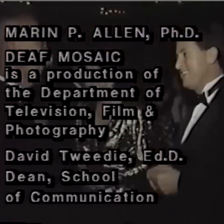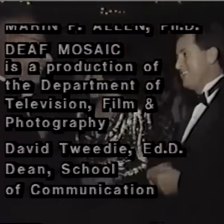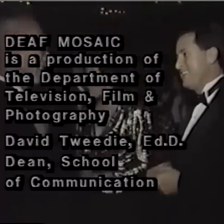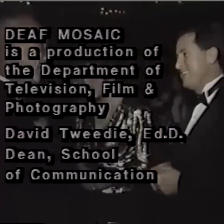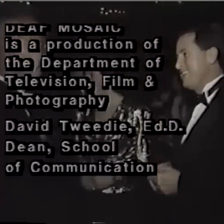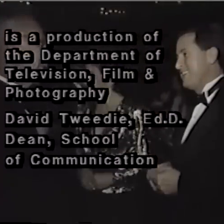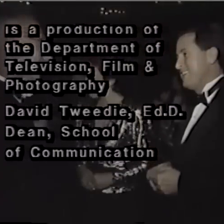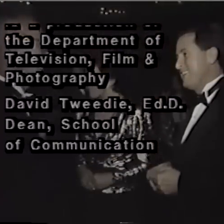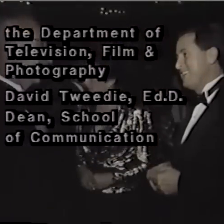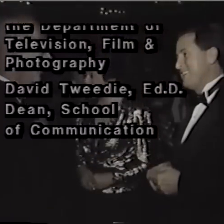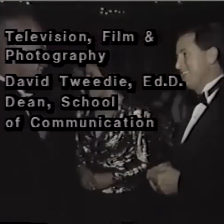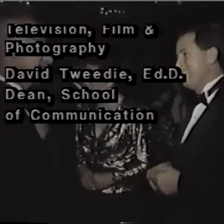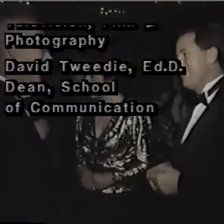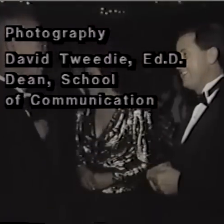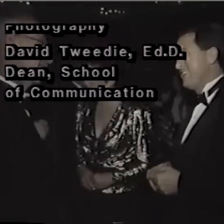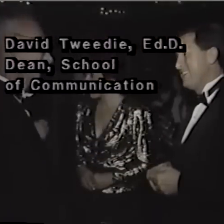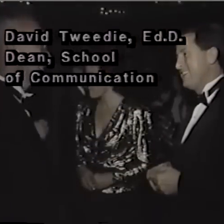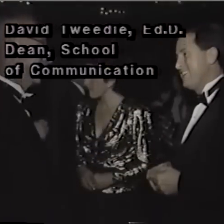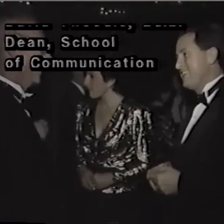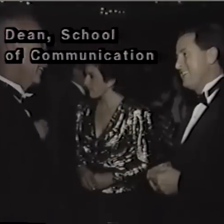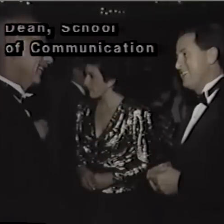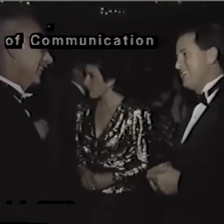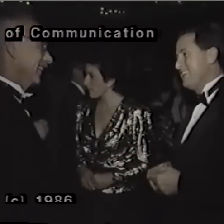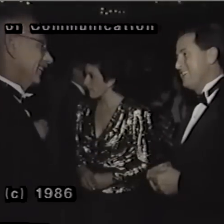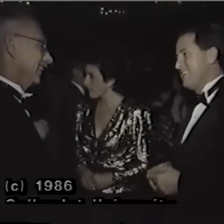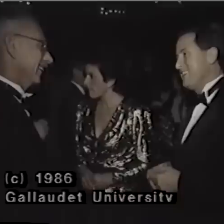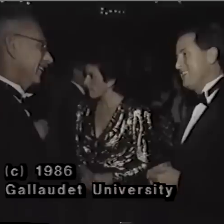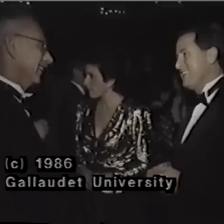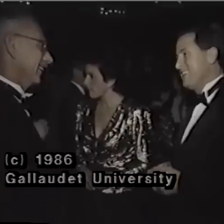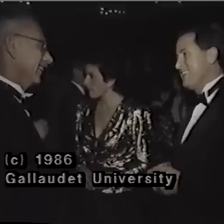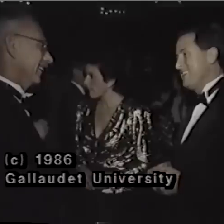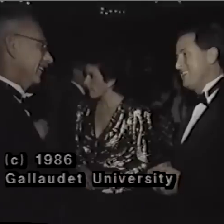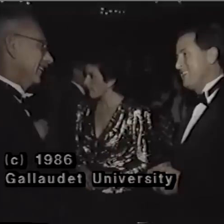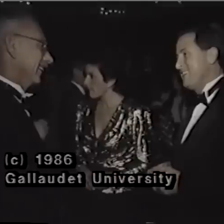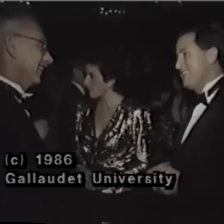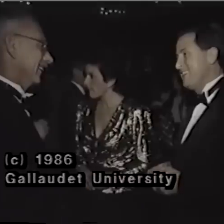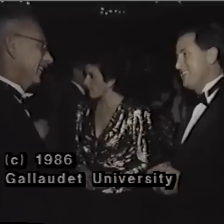So long Thank you.